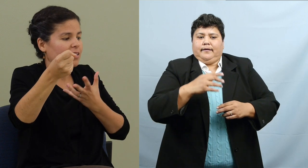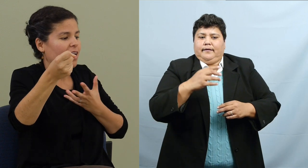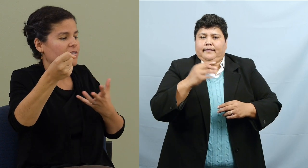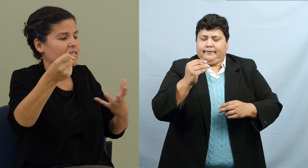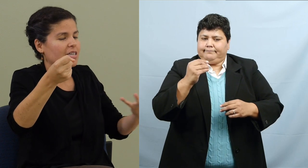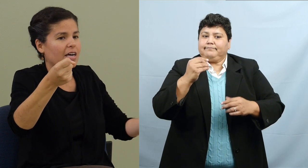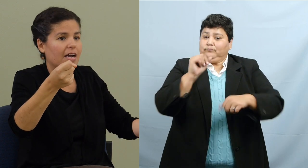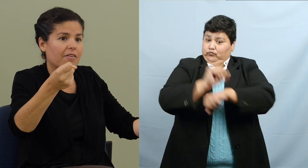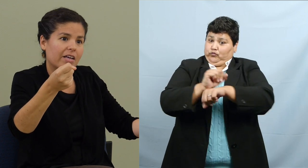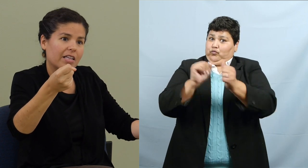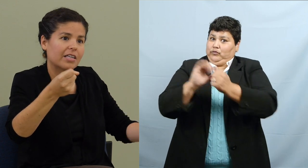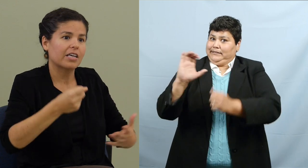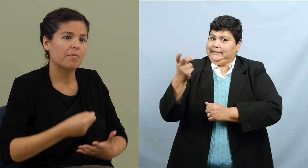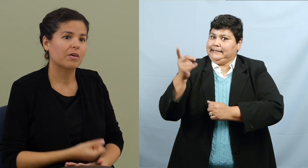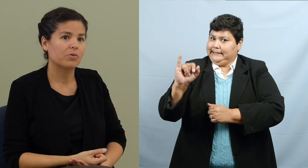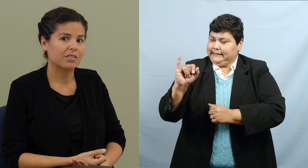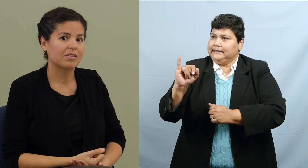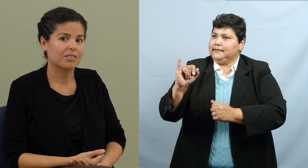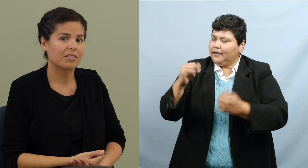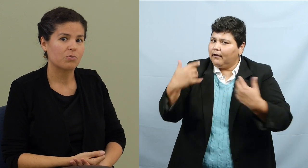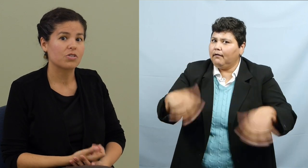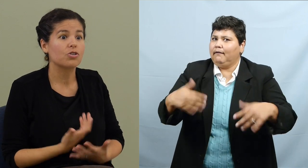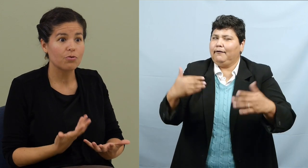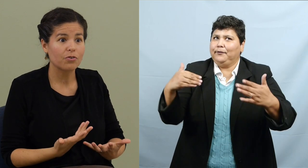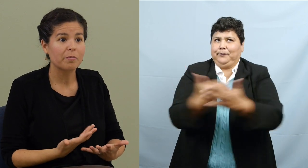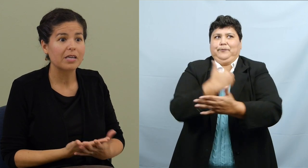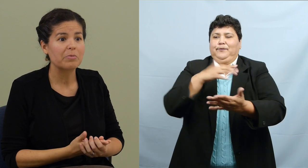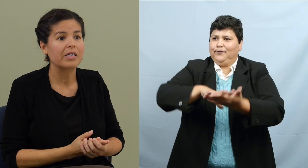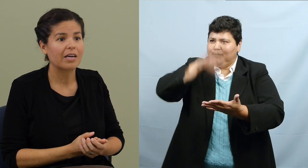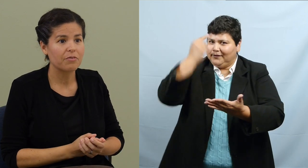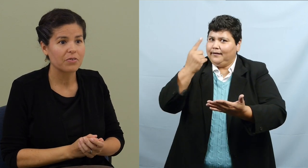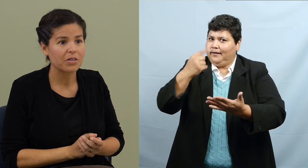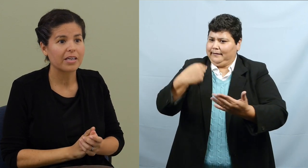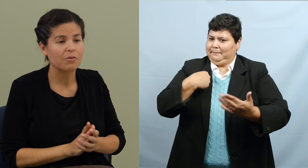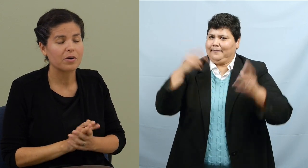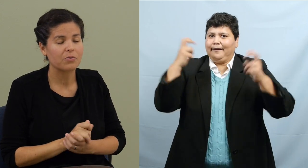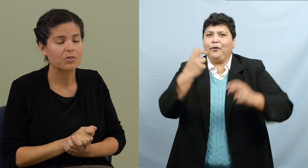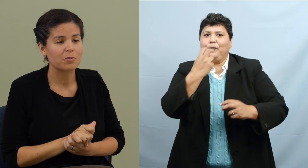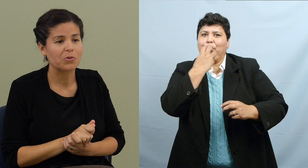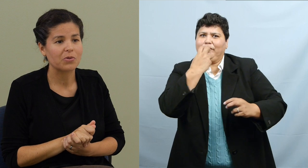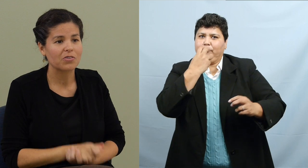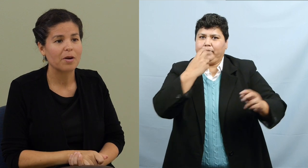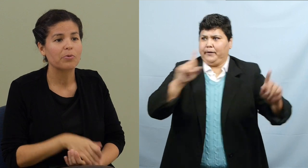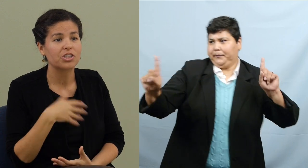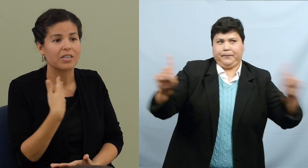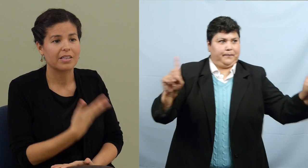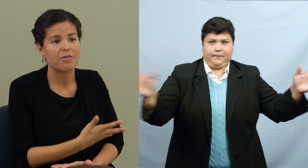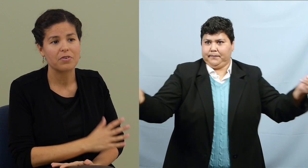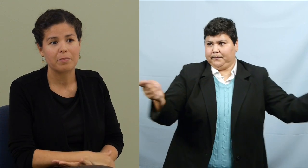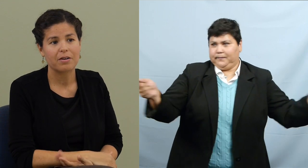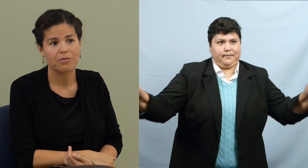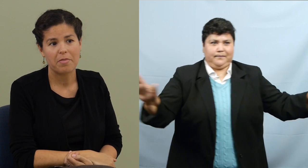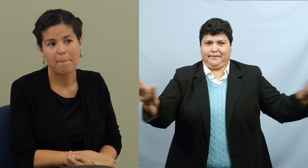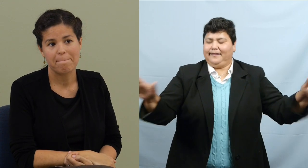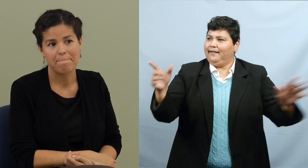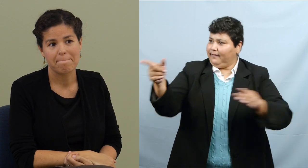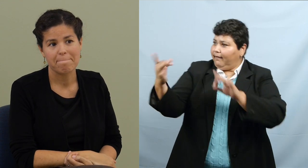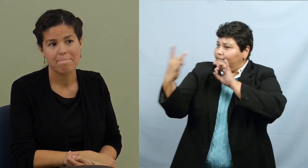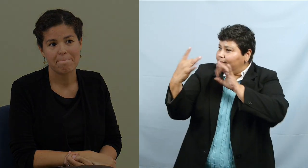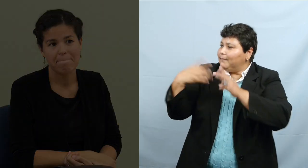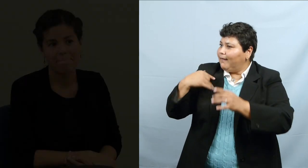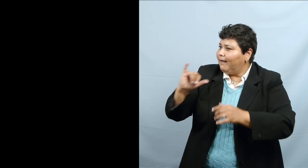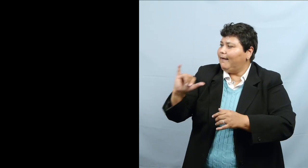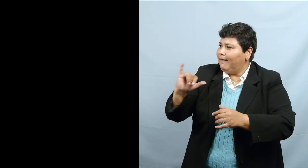and allow the CDI to have that lag time, it was, it was new for me, but I felt like it went real smooth. So I appreciated that feedback from them.